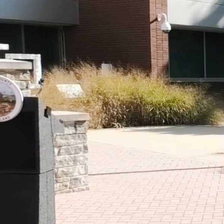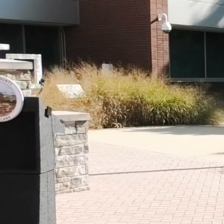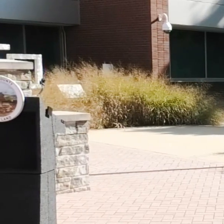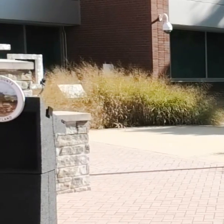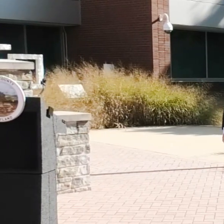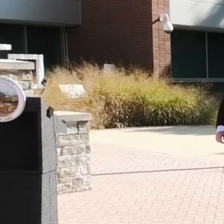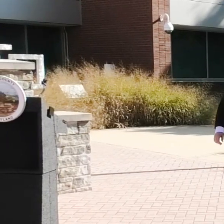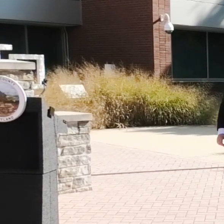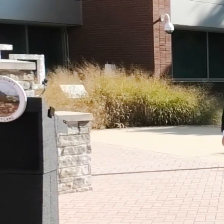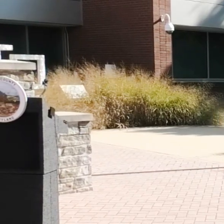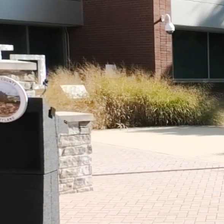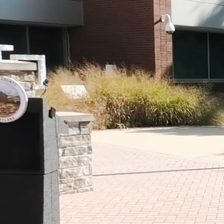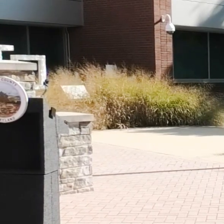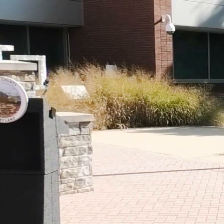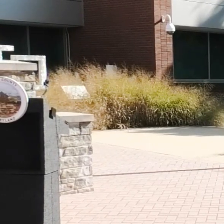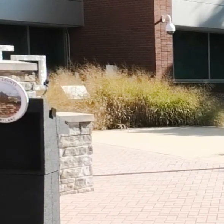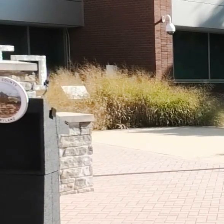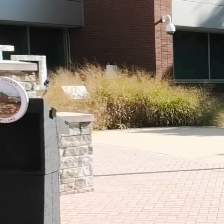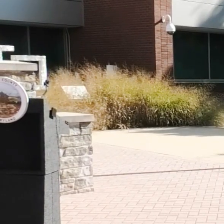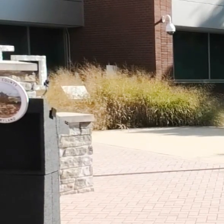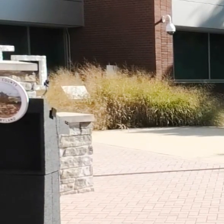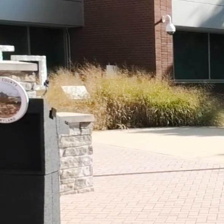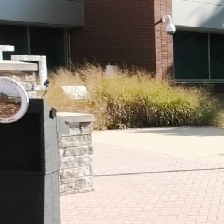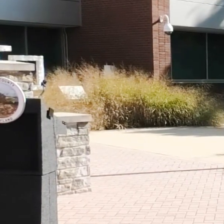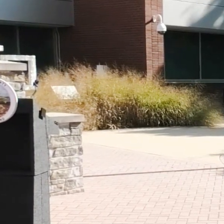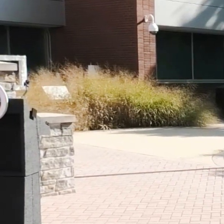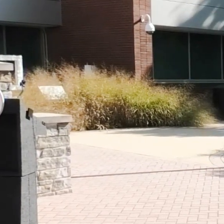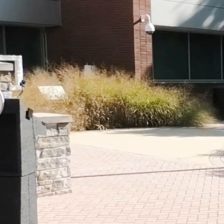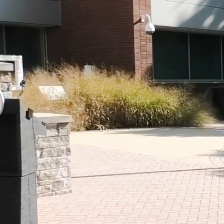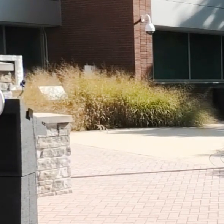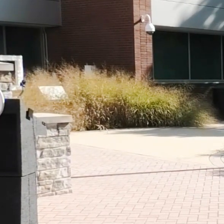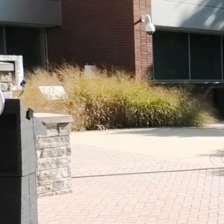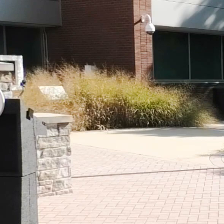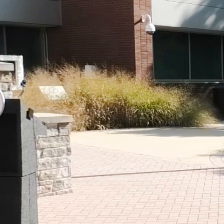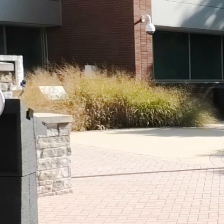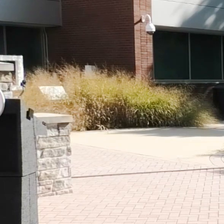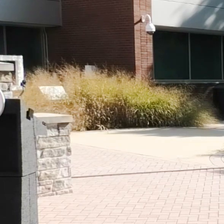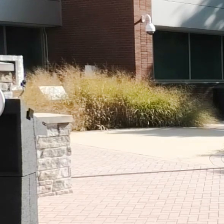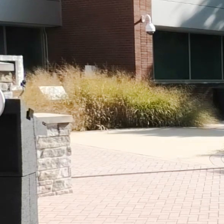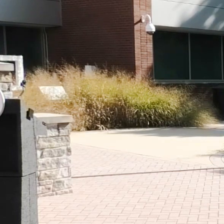Put it down a couple feet, a little more, okay, good.